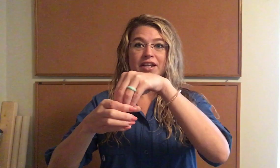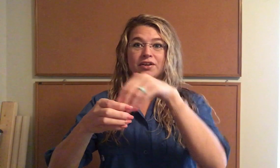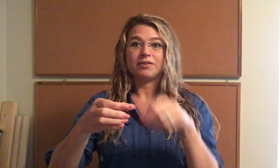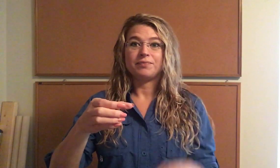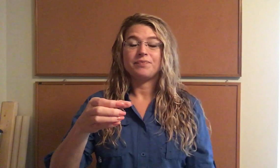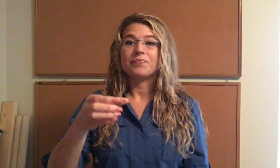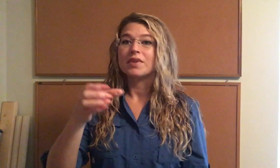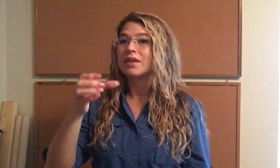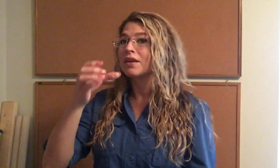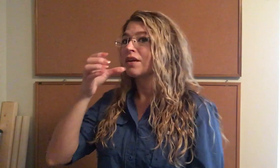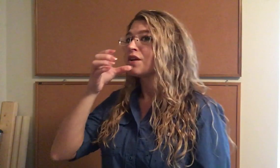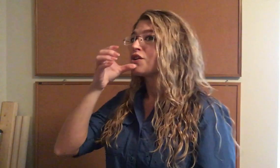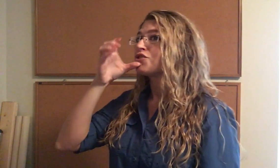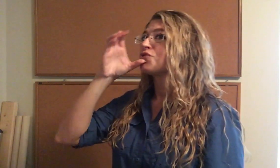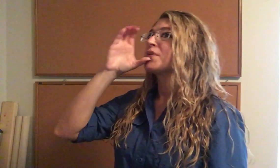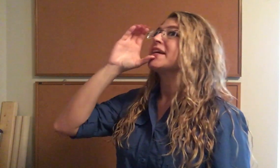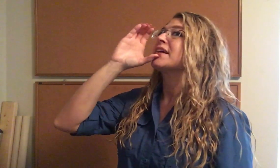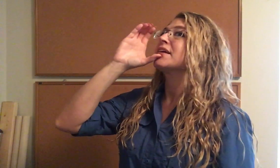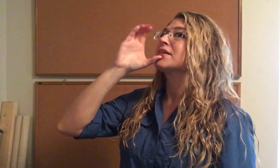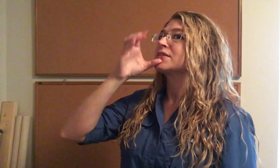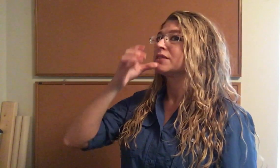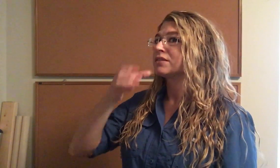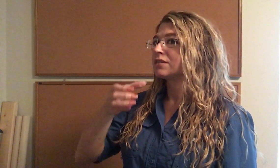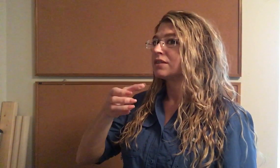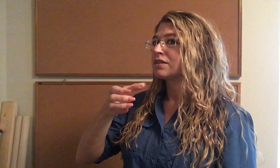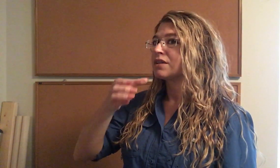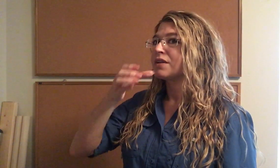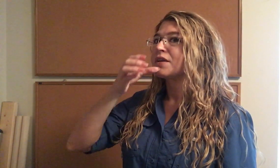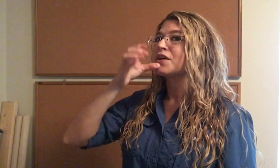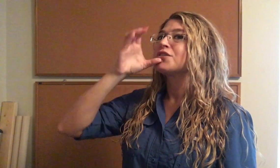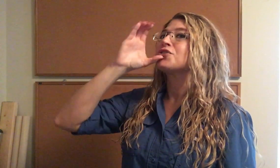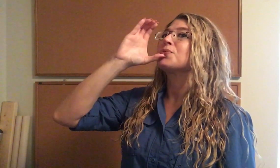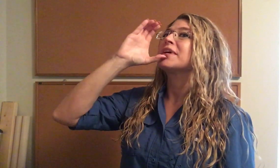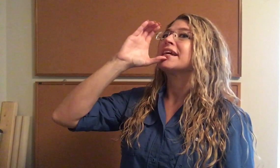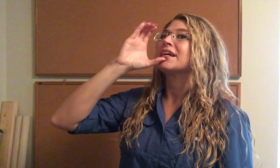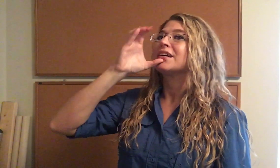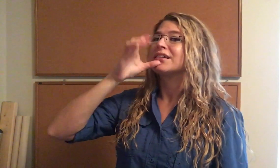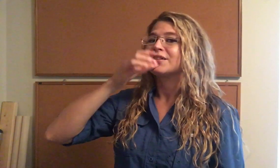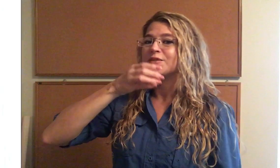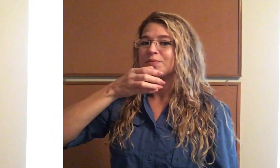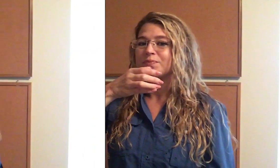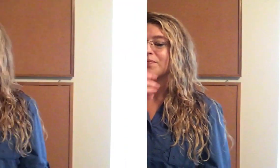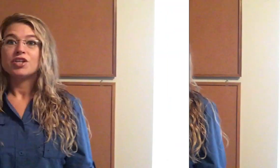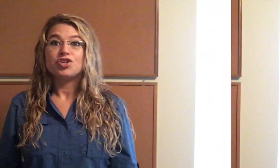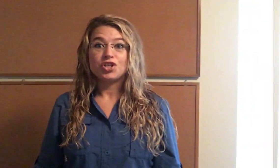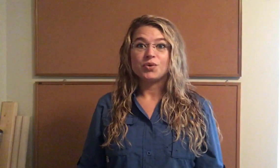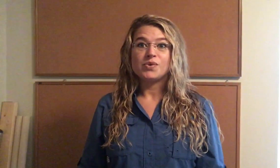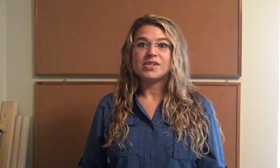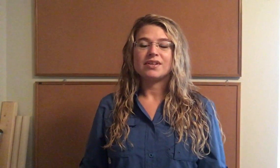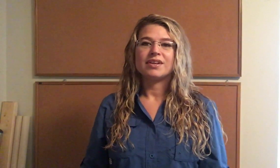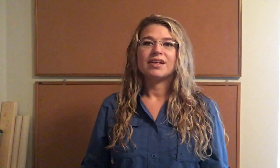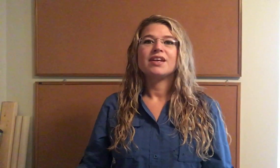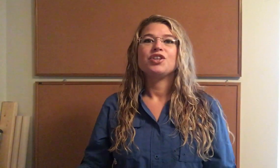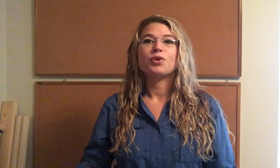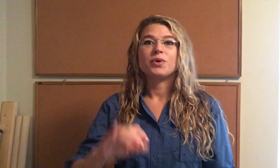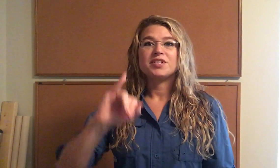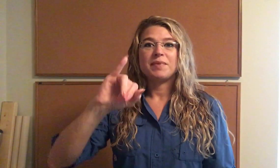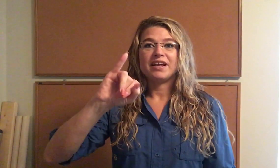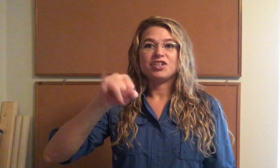here. Drink. Drink. Juice. You're going to make a